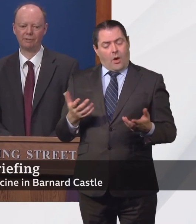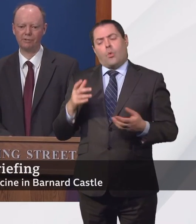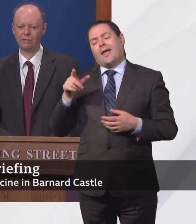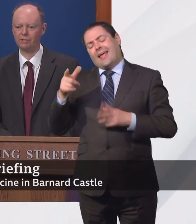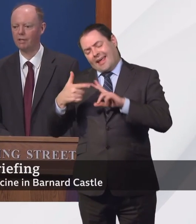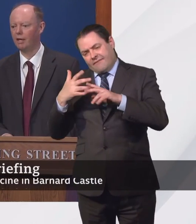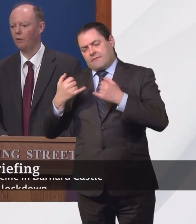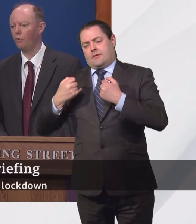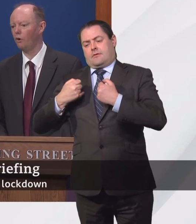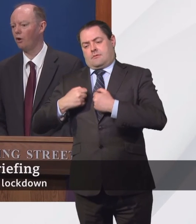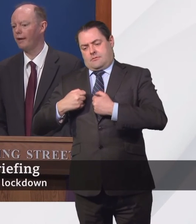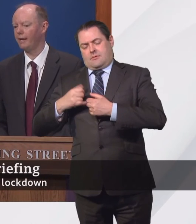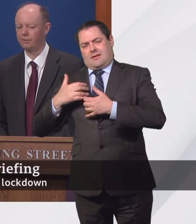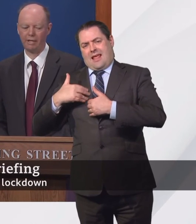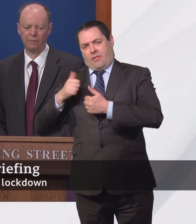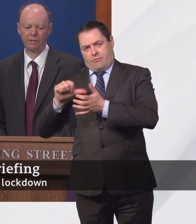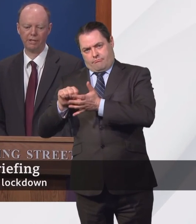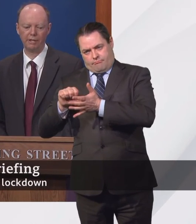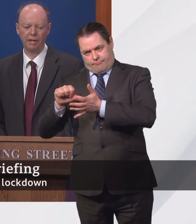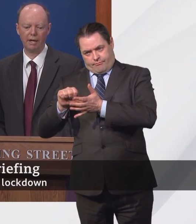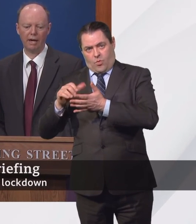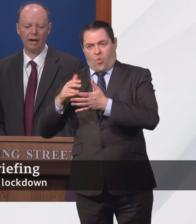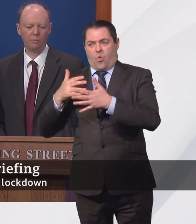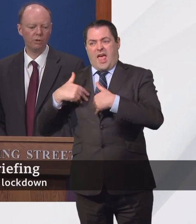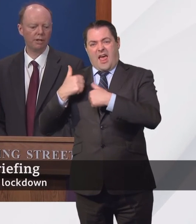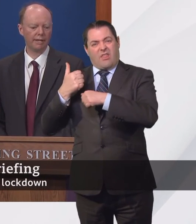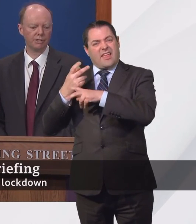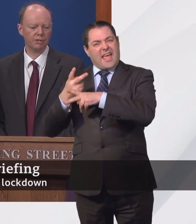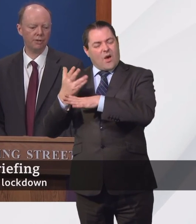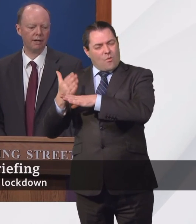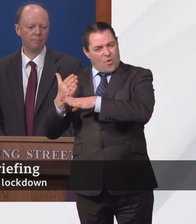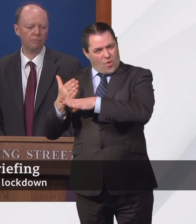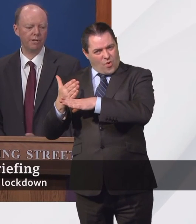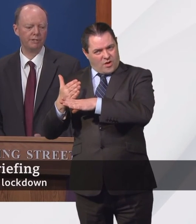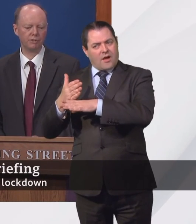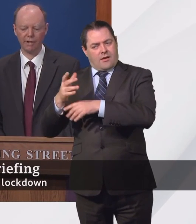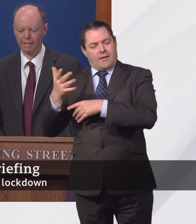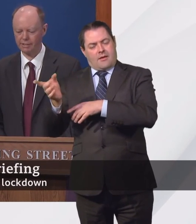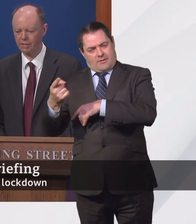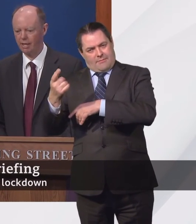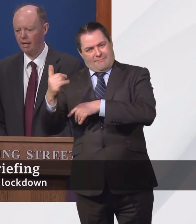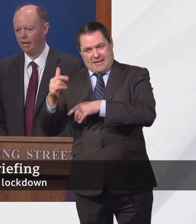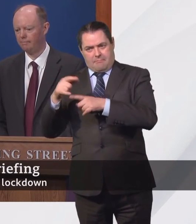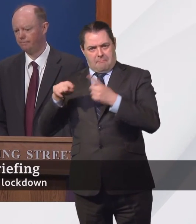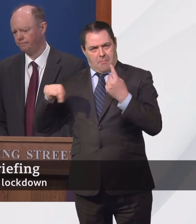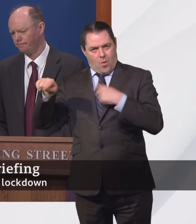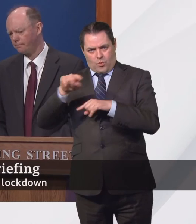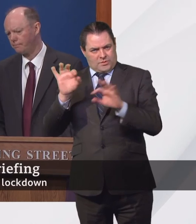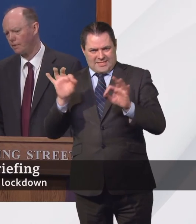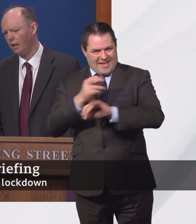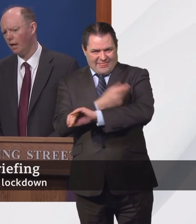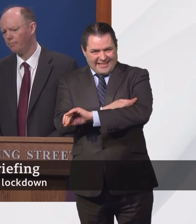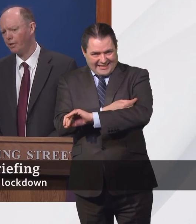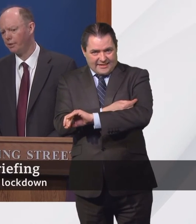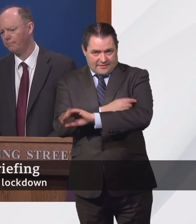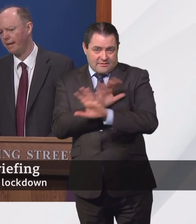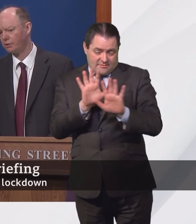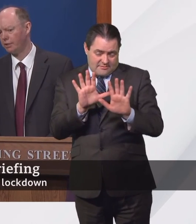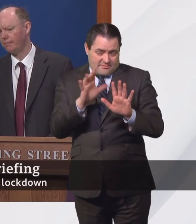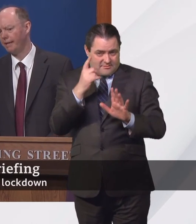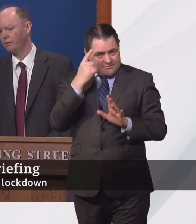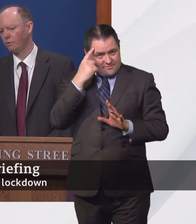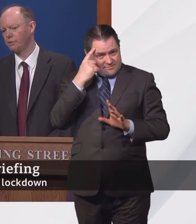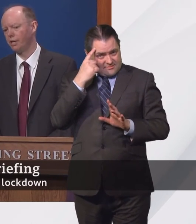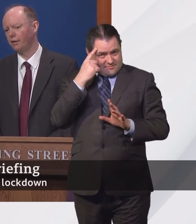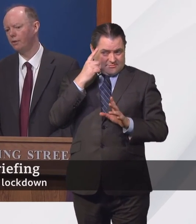pre-existing health condition or are a health care worker. I would like to re-stress a point that